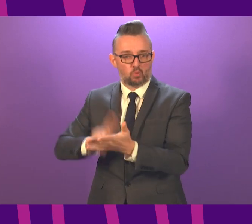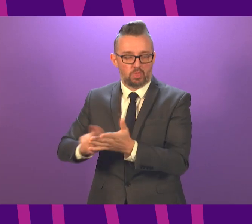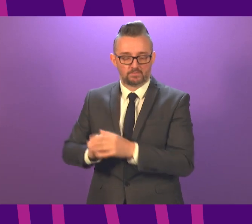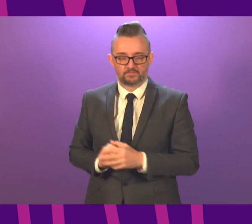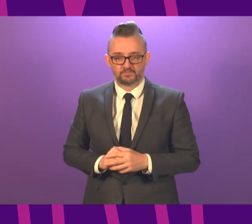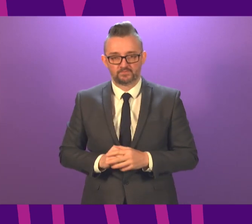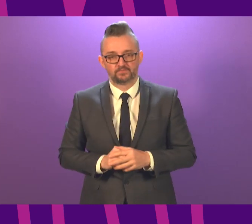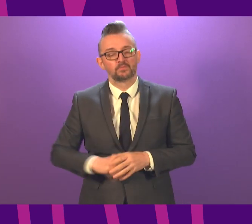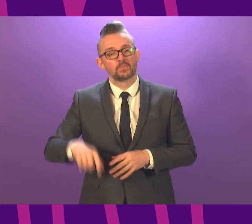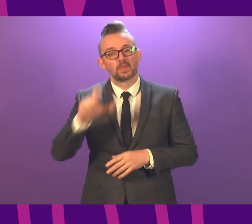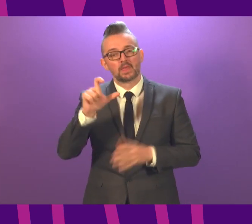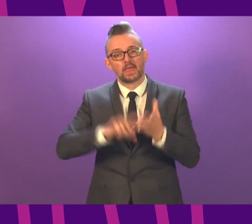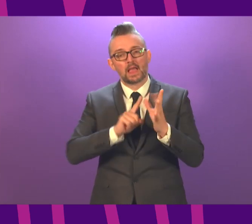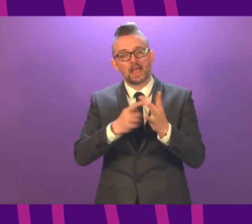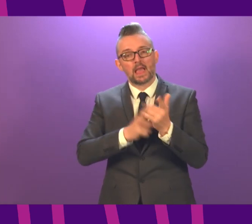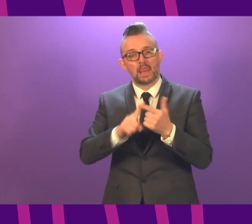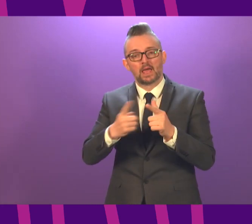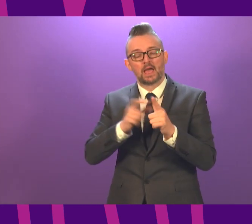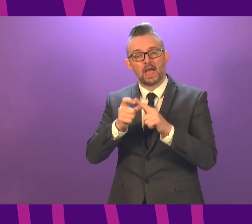Clare Adamson to be followed by Maurice Gould.